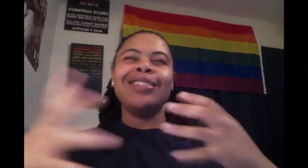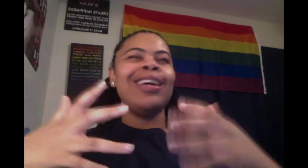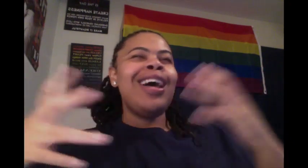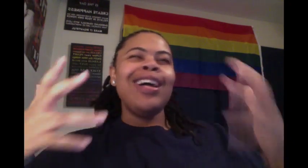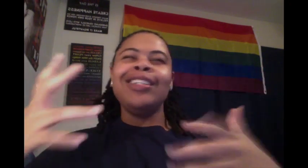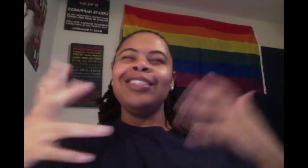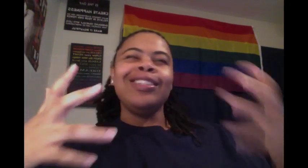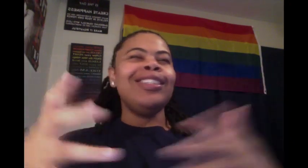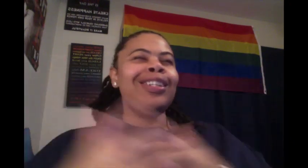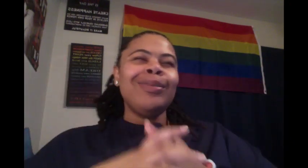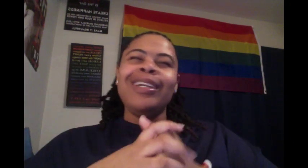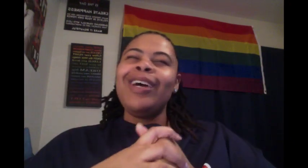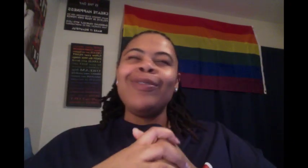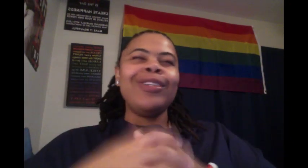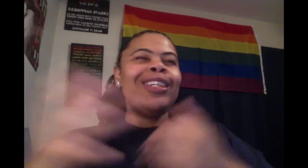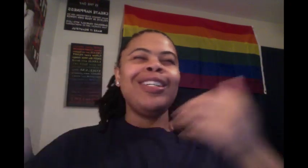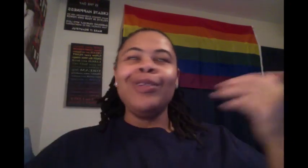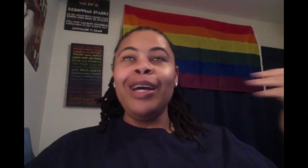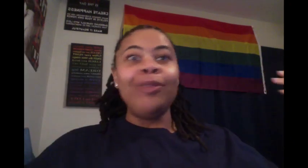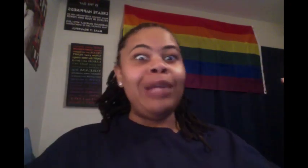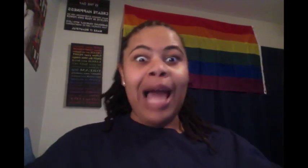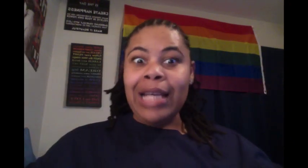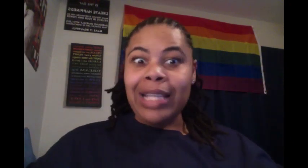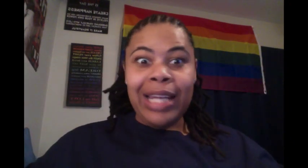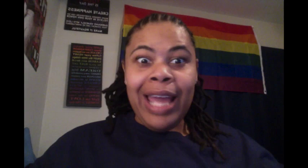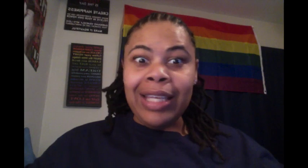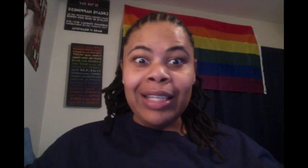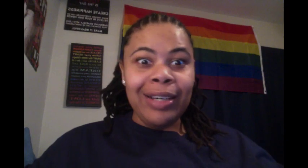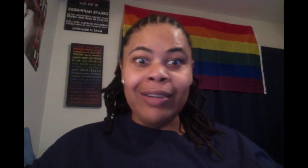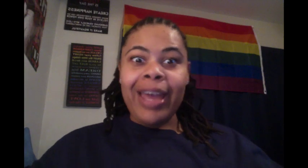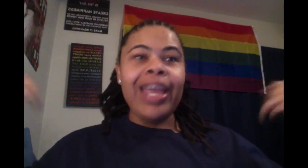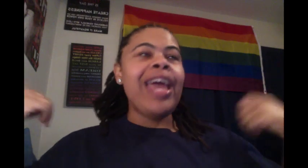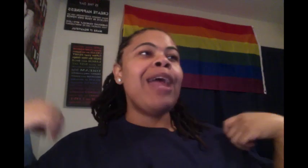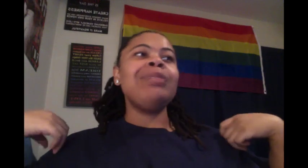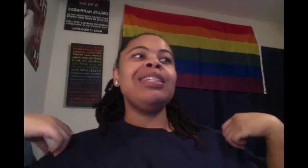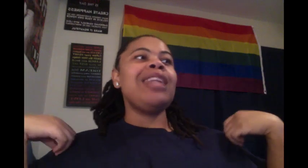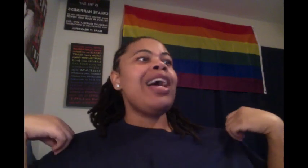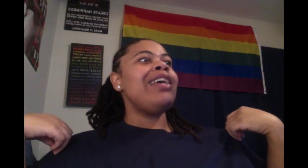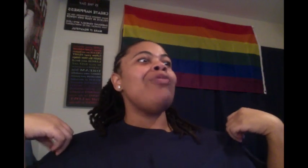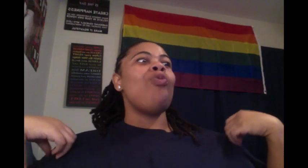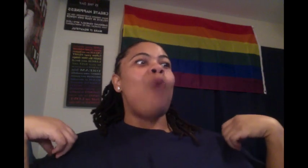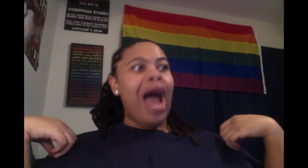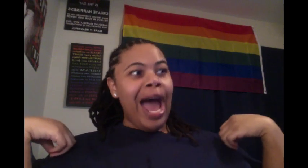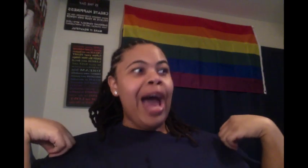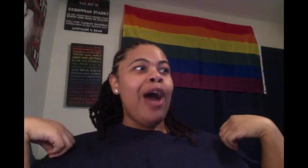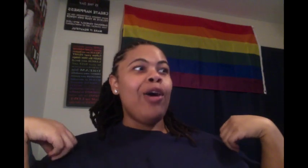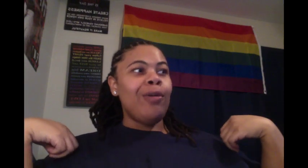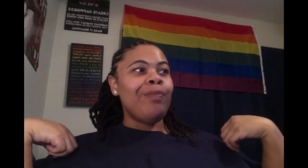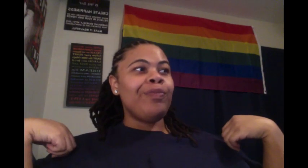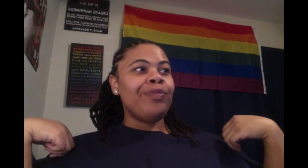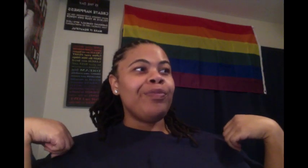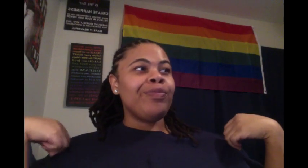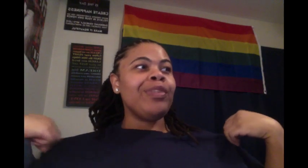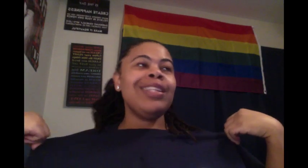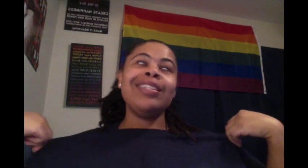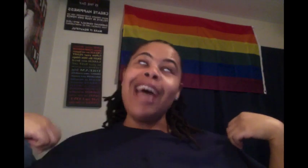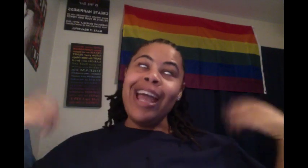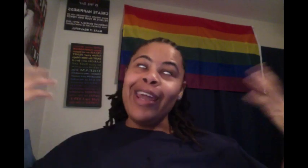good or whatever. And then you kind of realize that it ain't. Okay? And I'm just like, wow. Now I know.